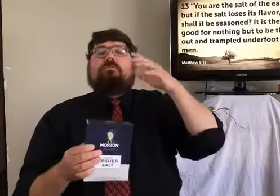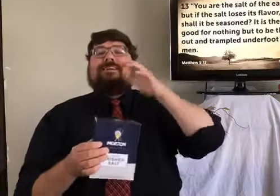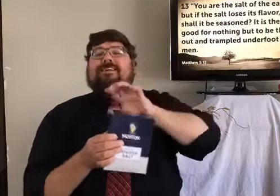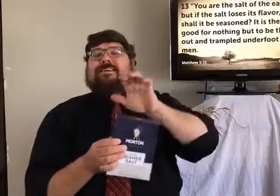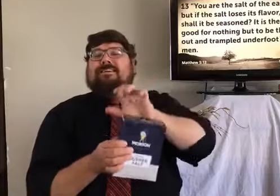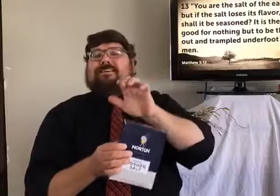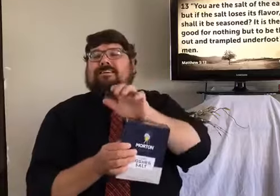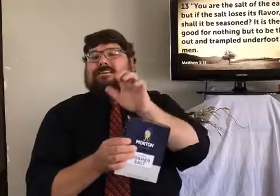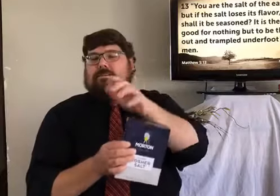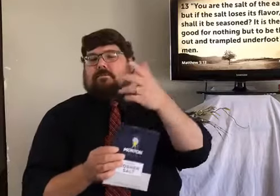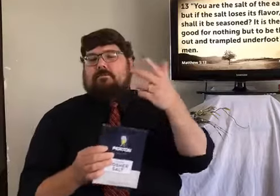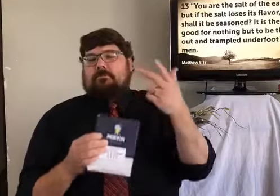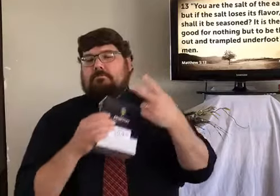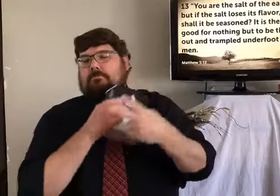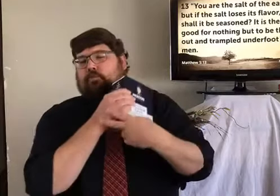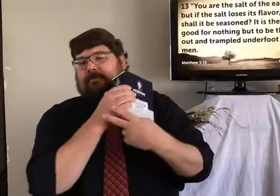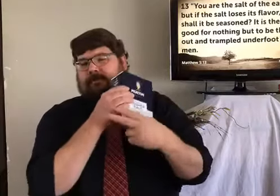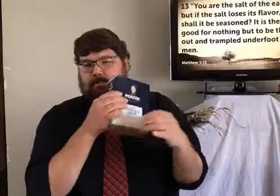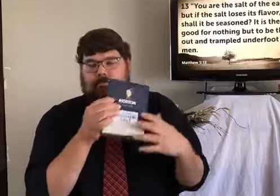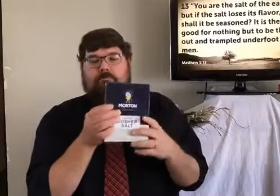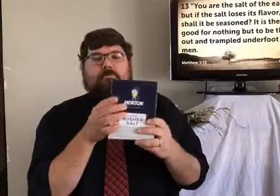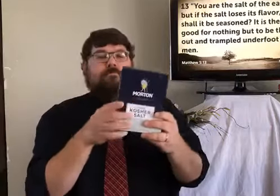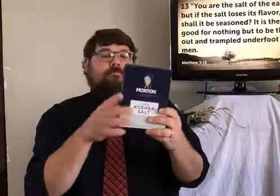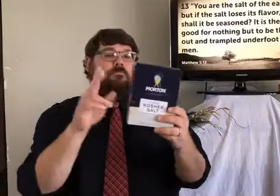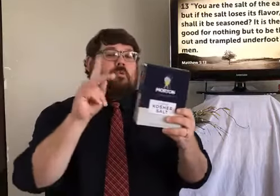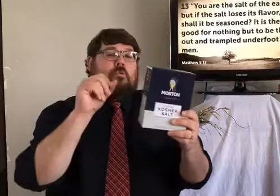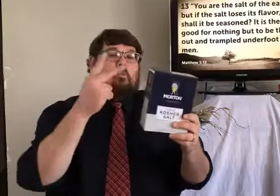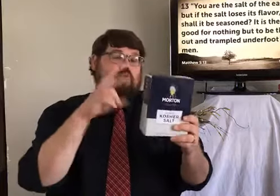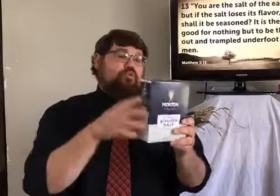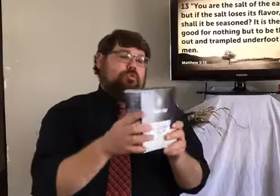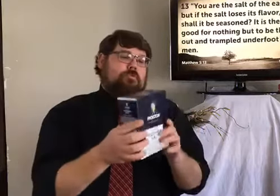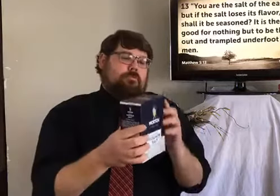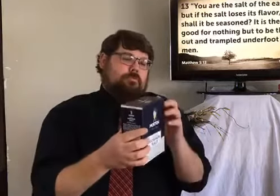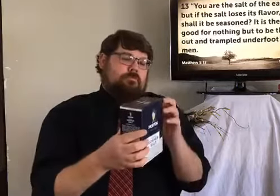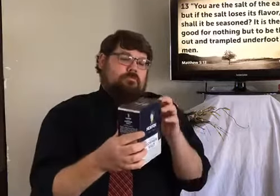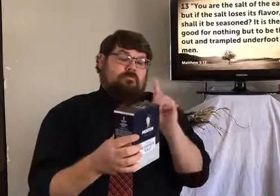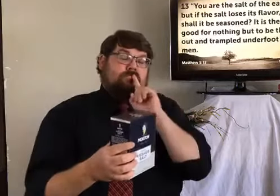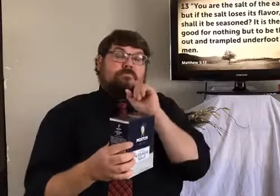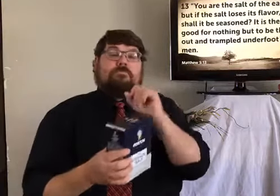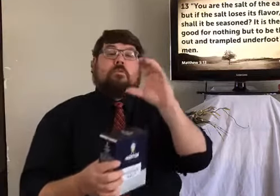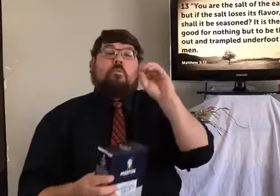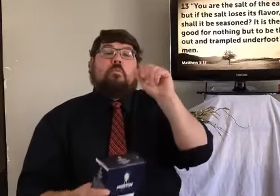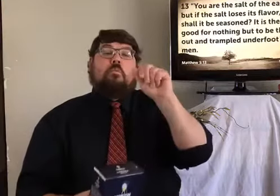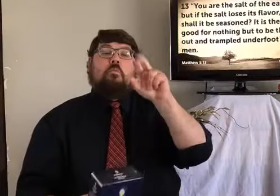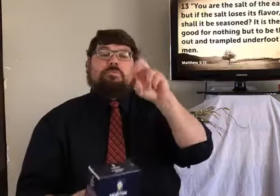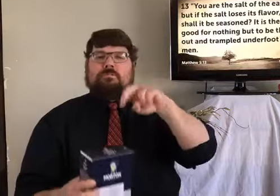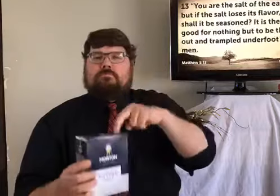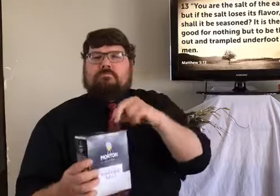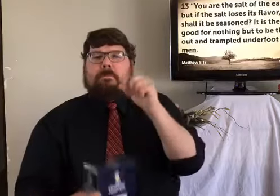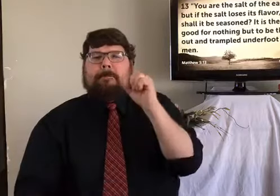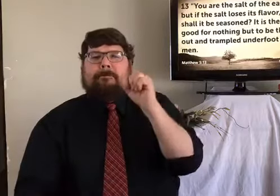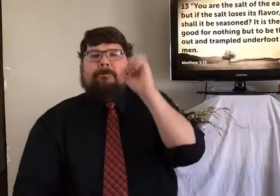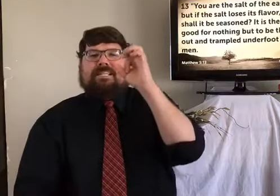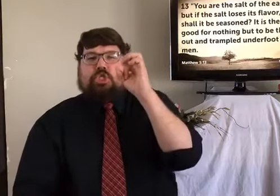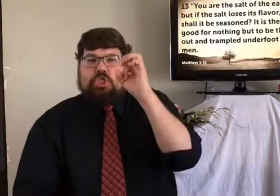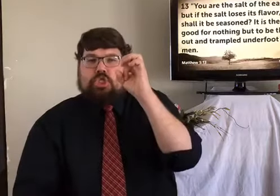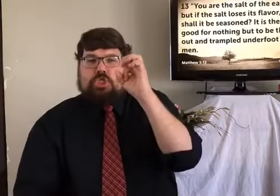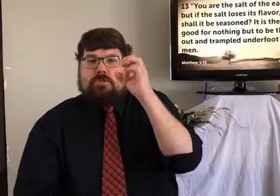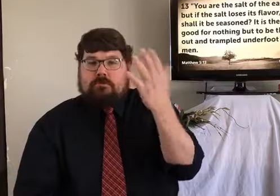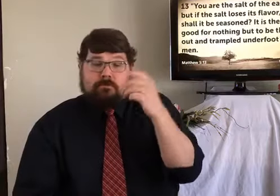lot of them. And so, we made a lot of... We needed a lot of salt for preservatives. But